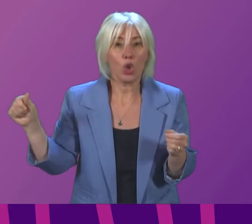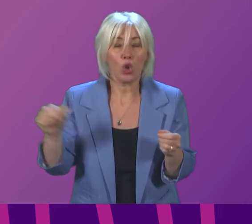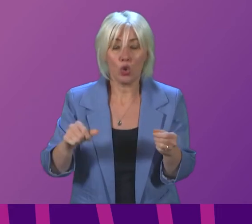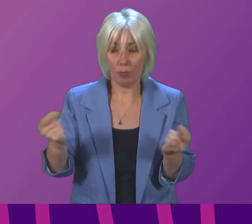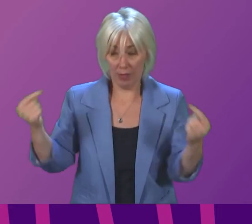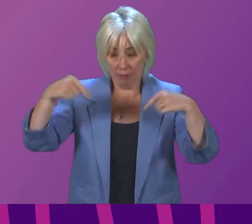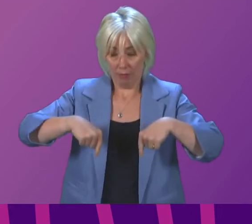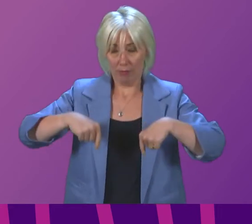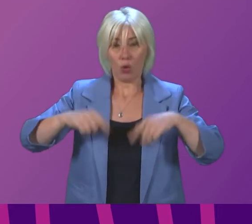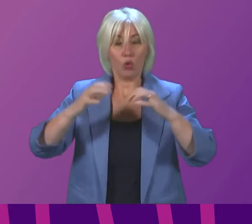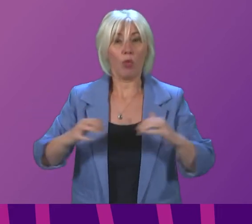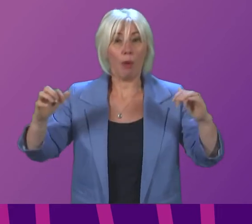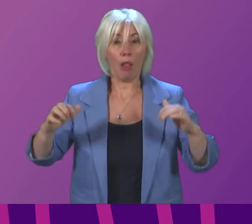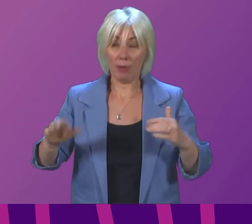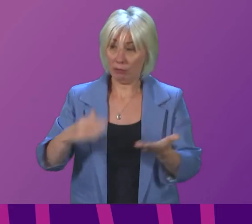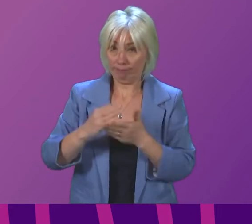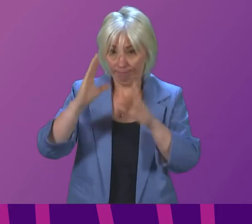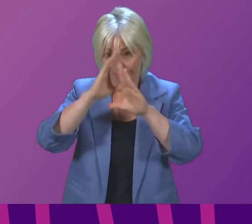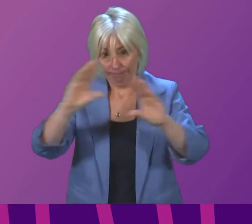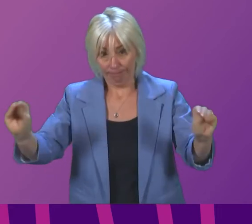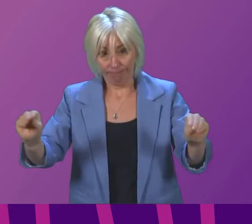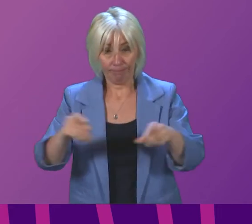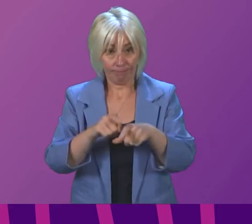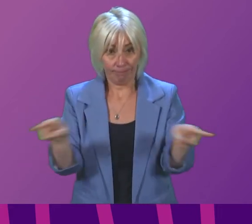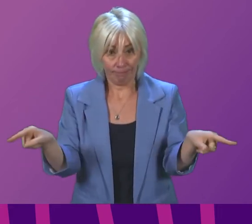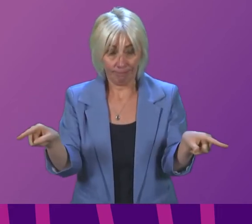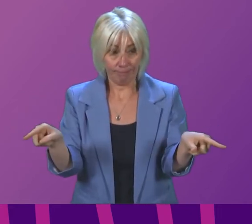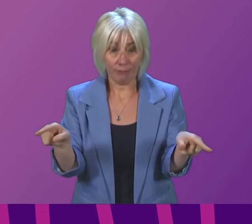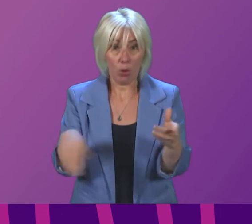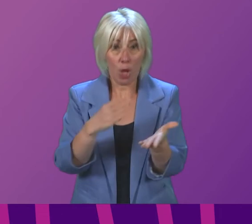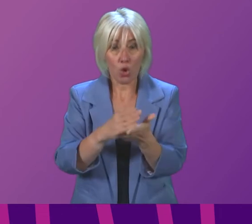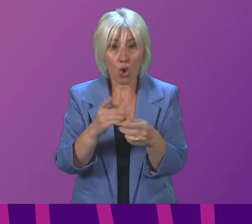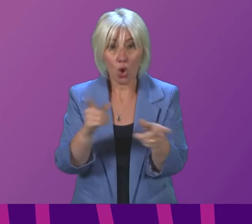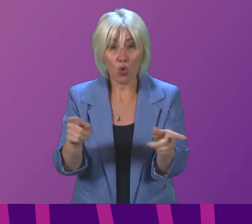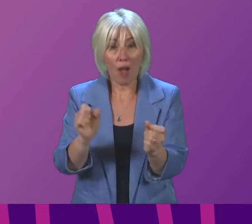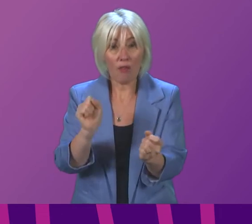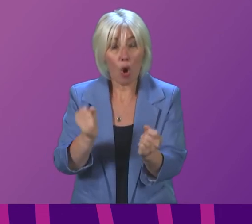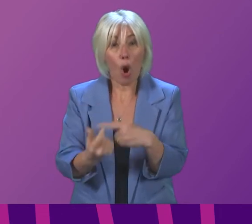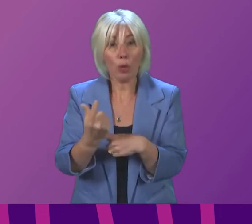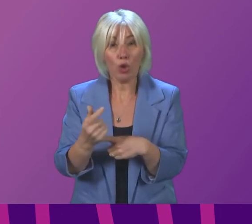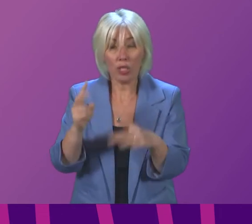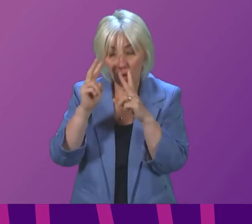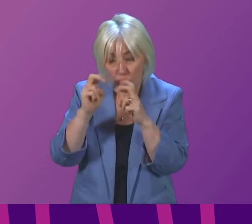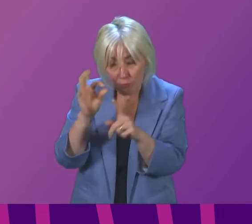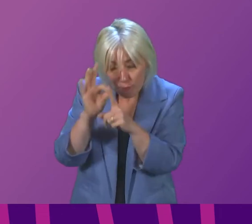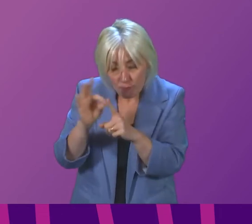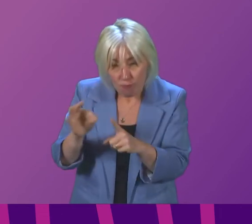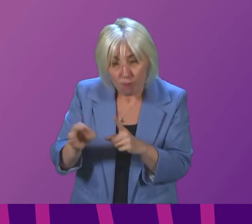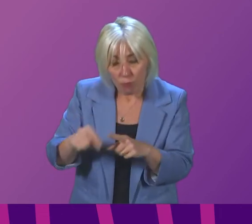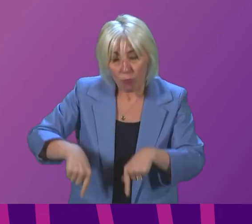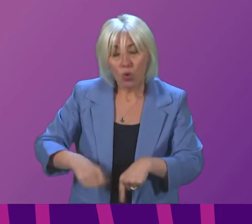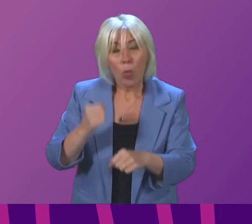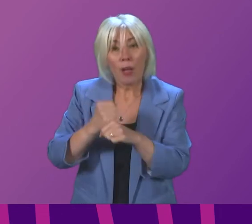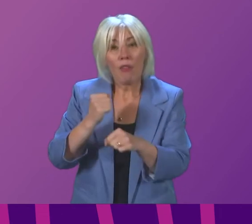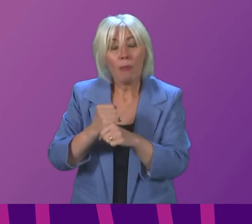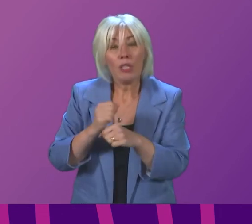the Parliament and I want to ensure that members have the opportunity to scrutinise the Government's response to ongoing developments